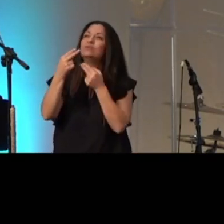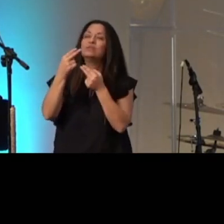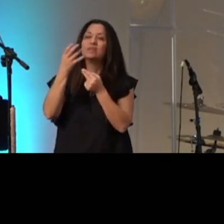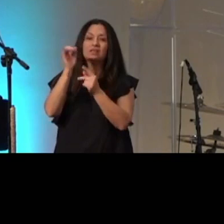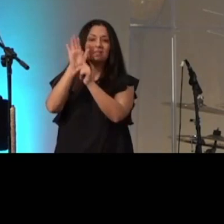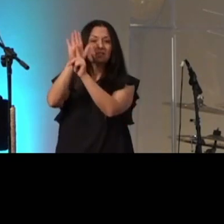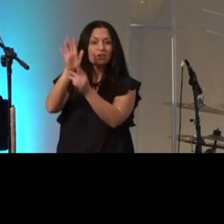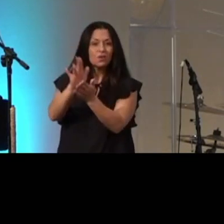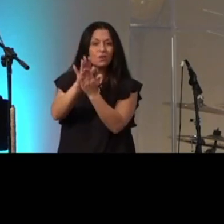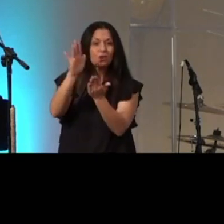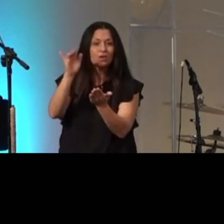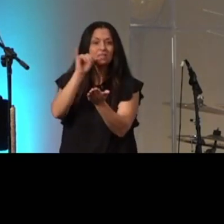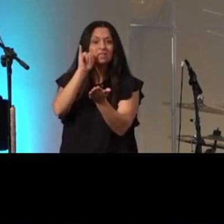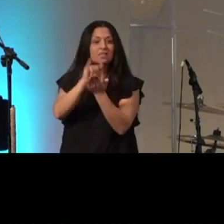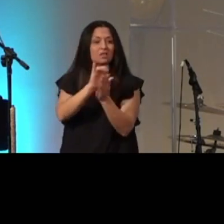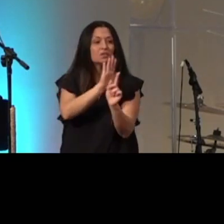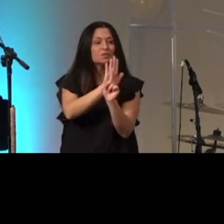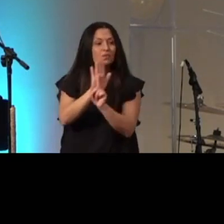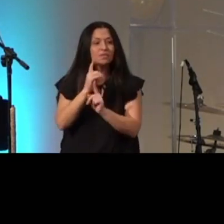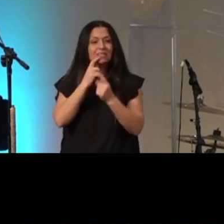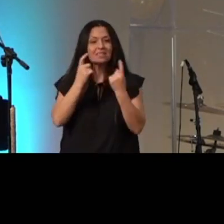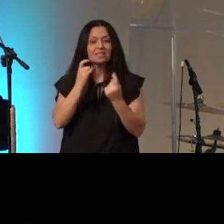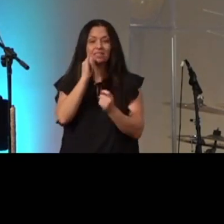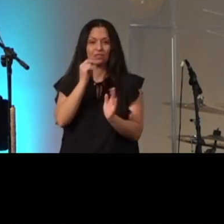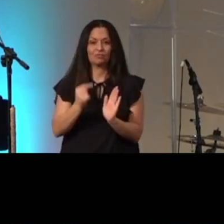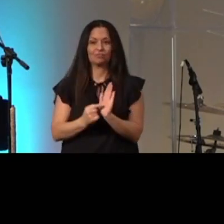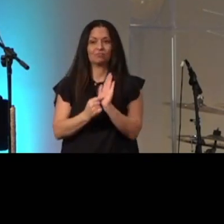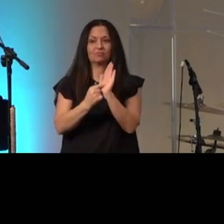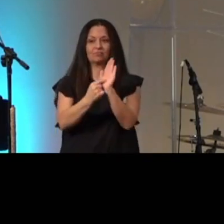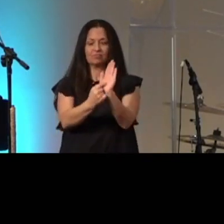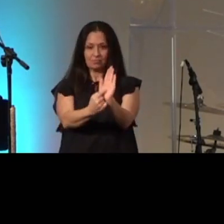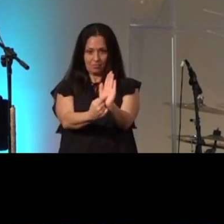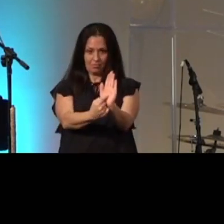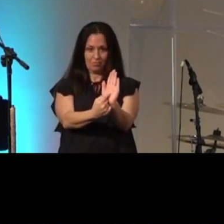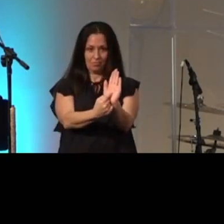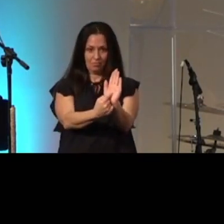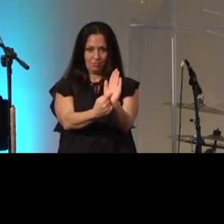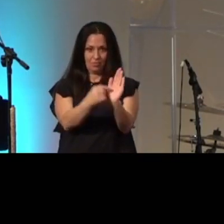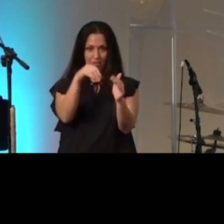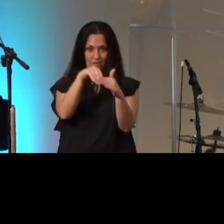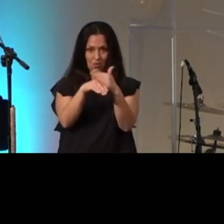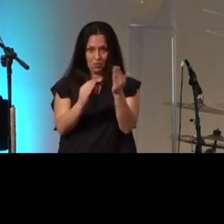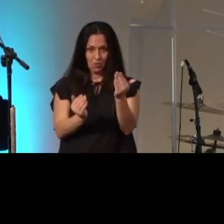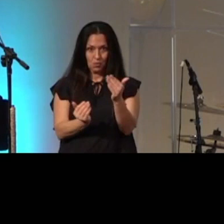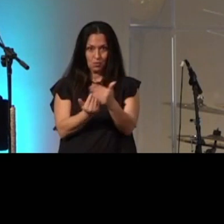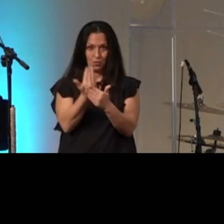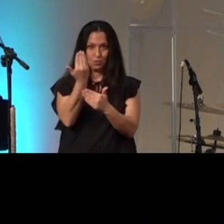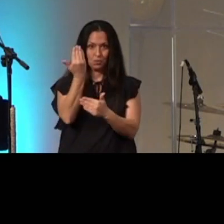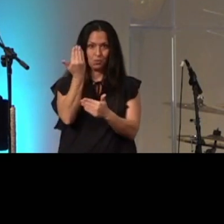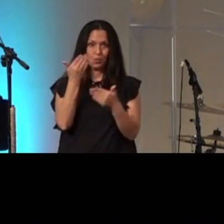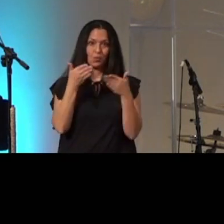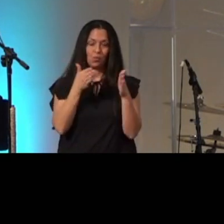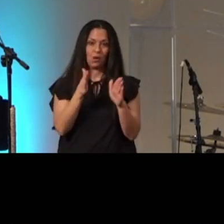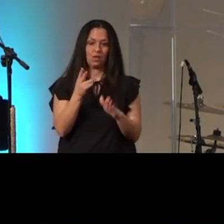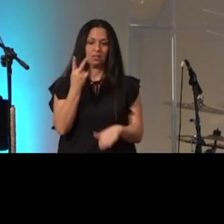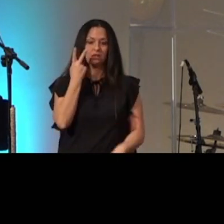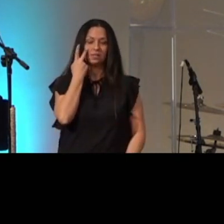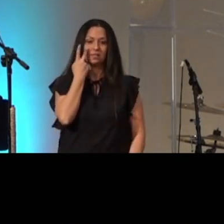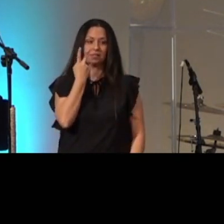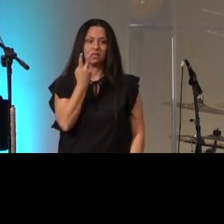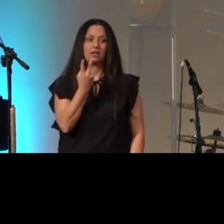is that your sin is revealed in new ways to you